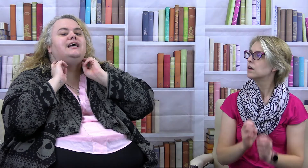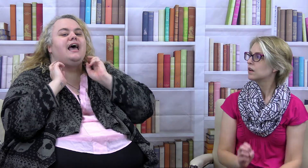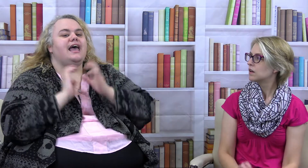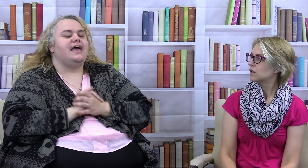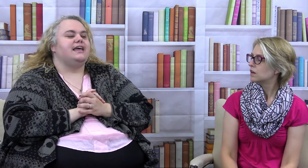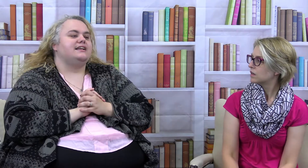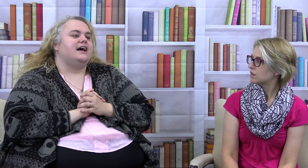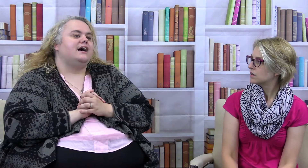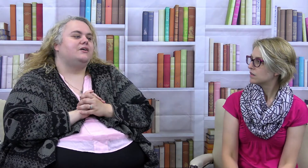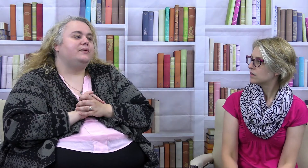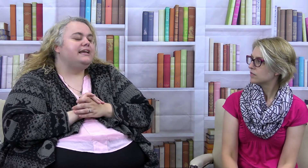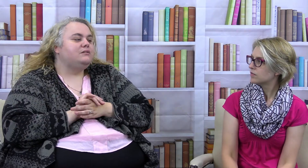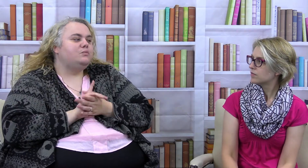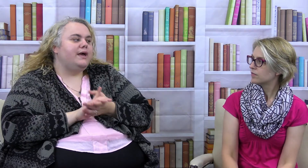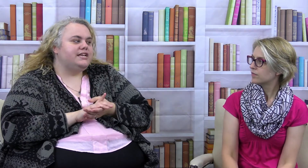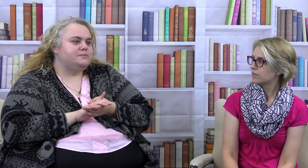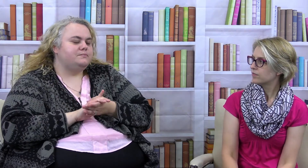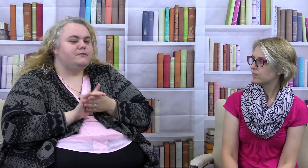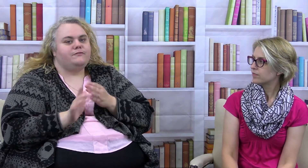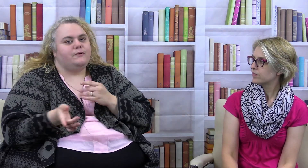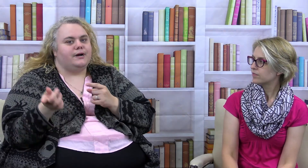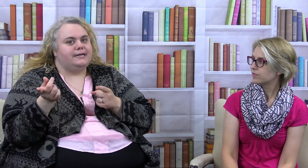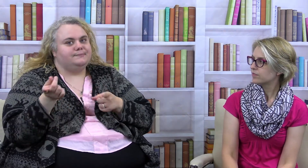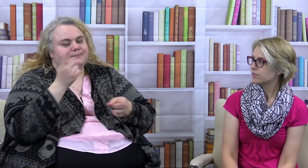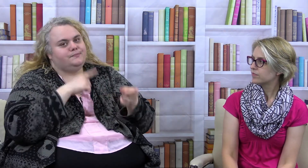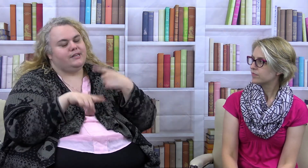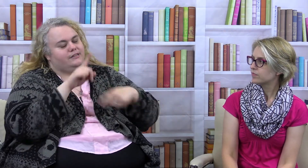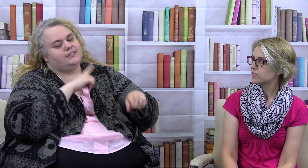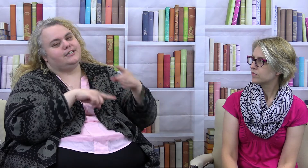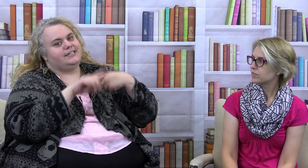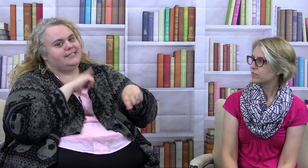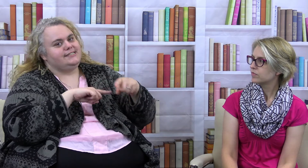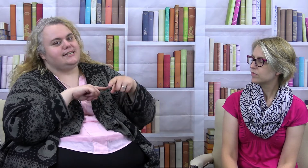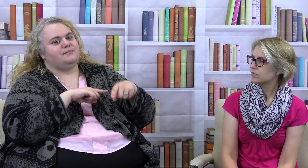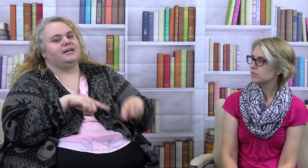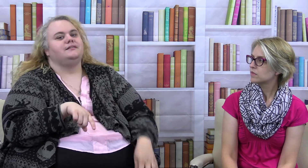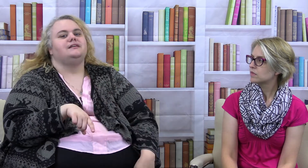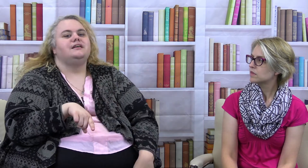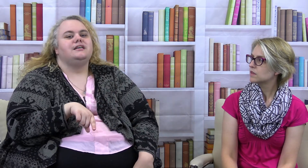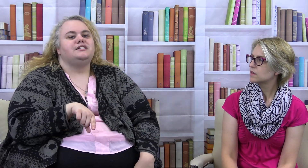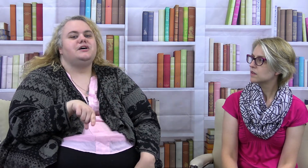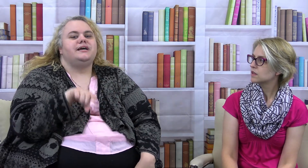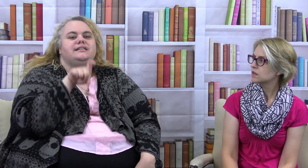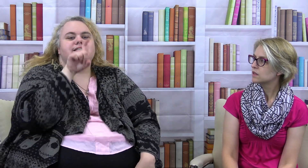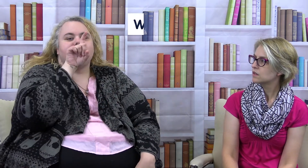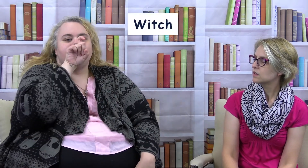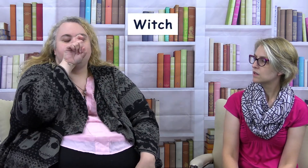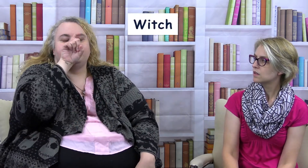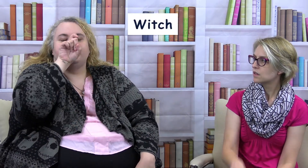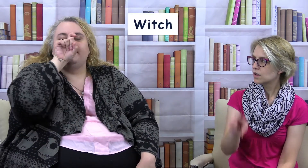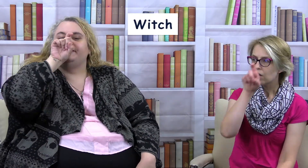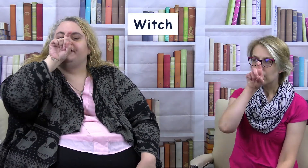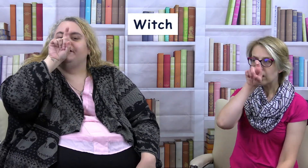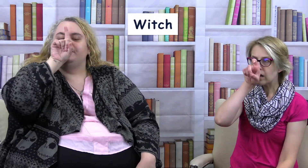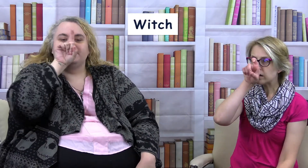And we did witch before earlier this summer. So it's you use it on your nose